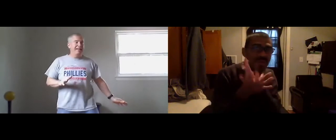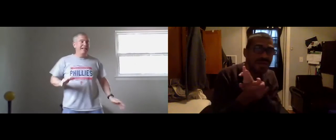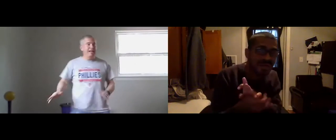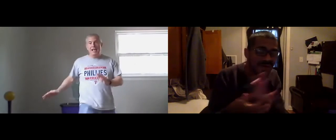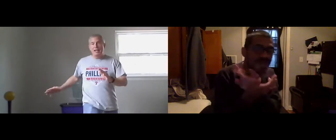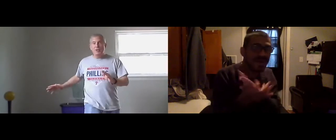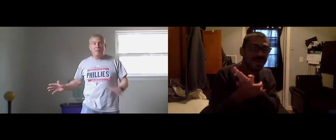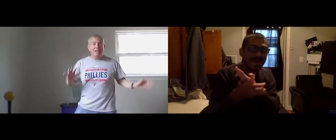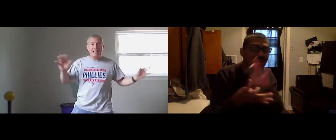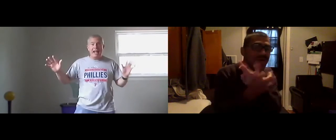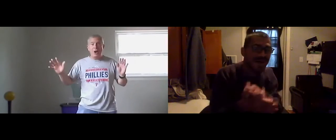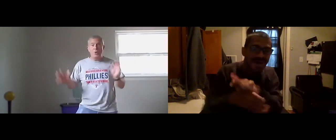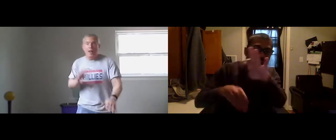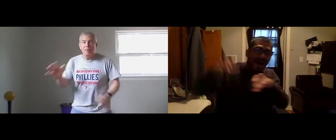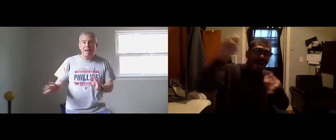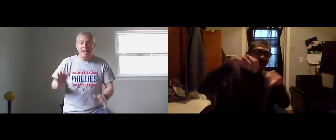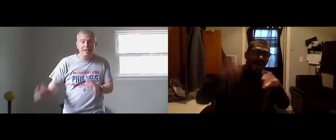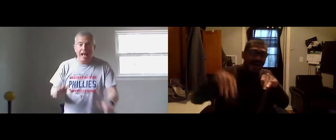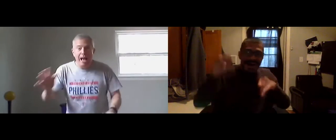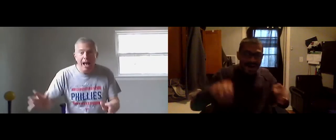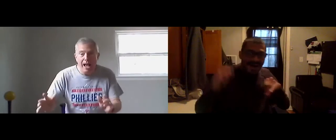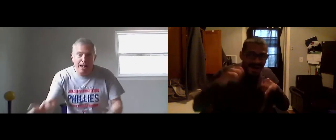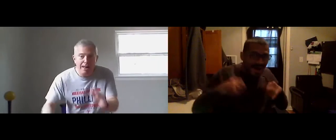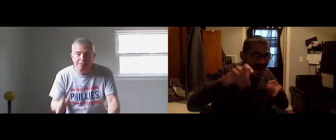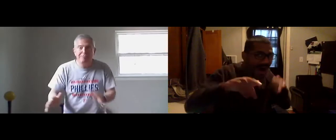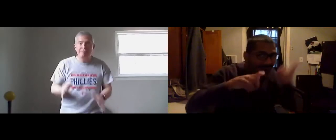Here come back news talking this and that.